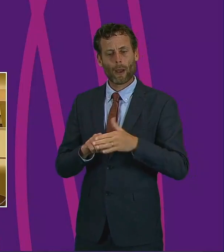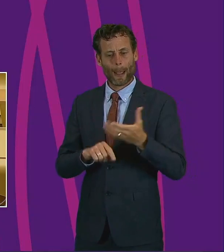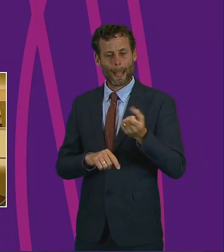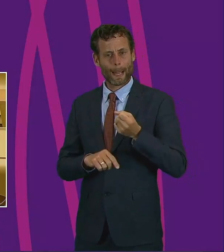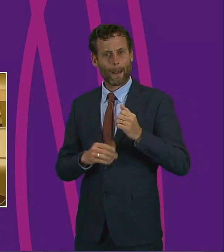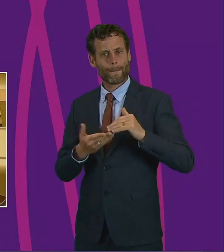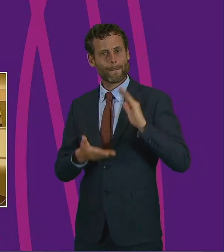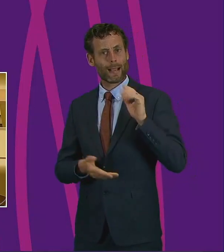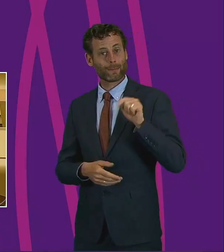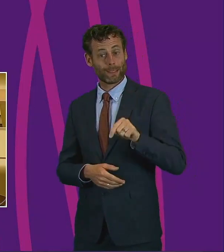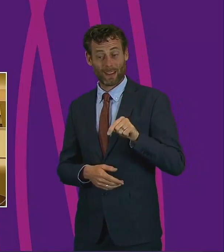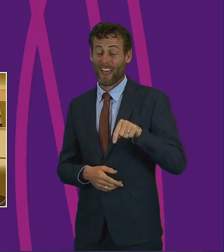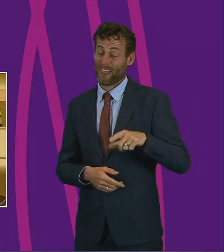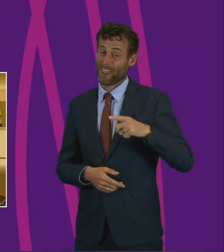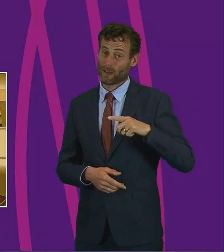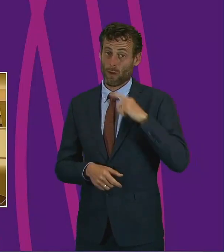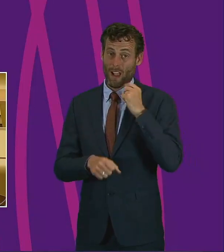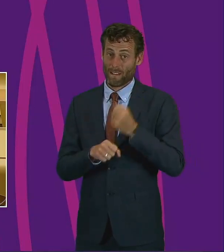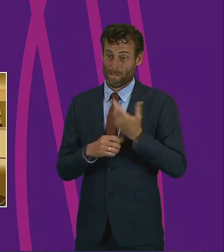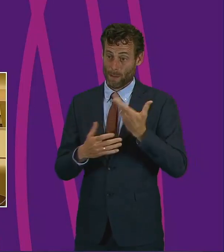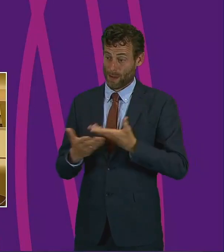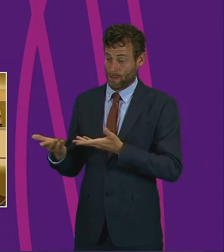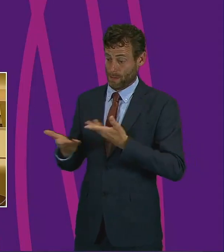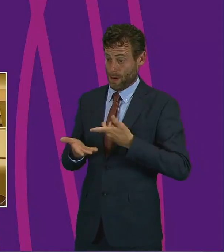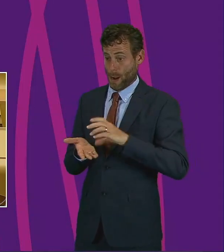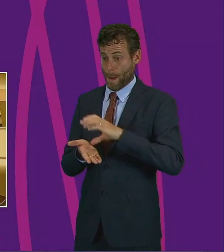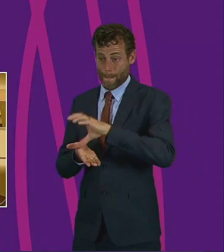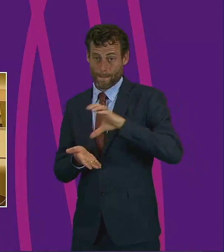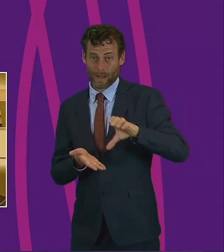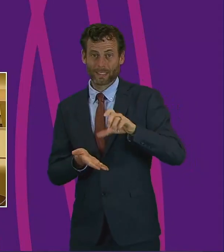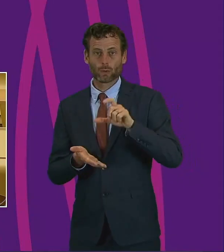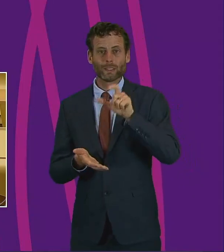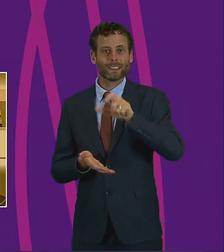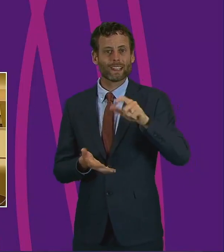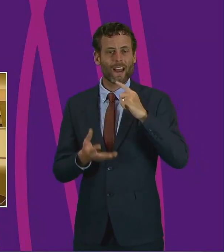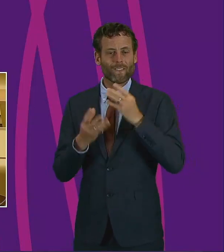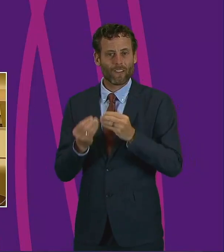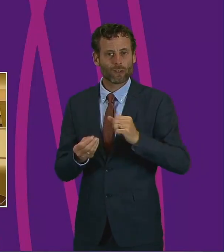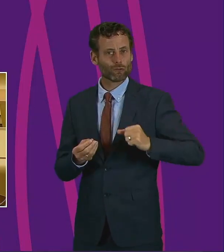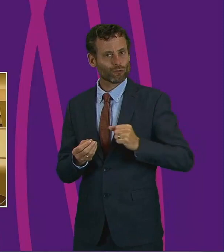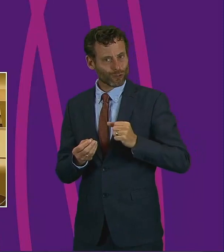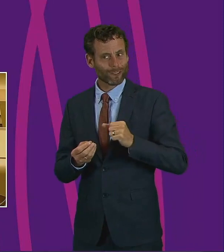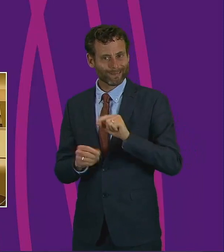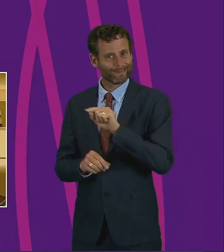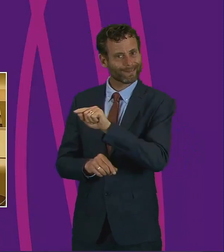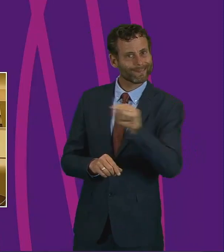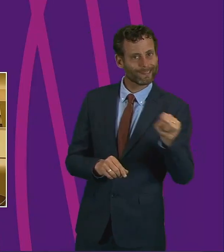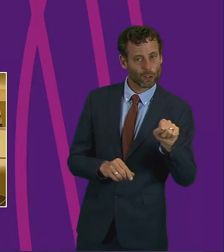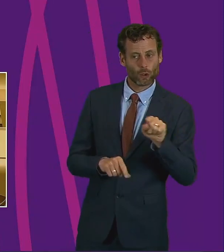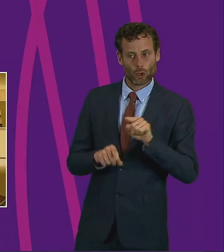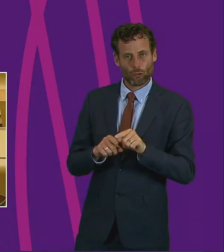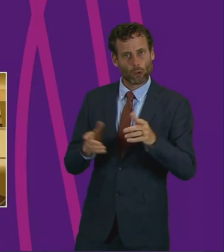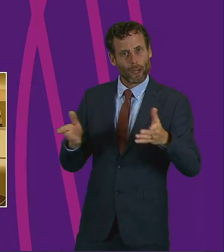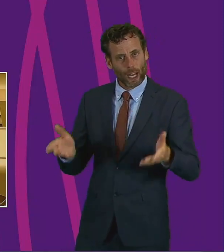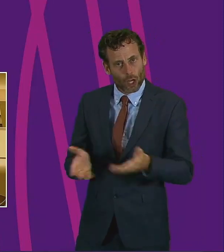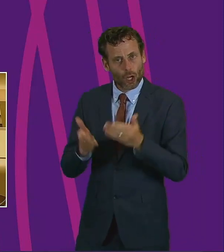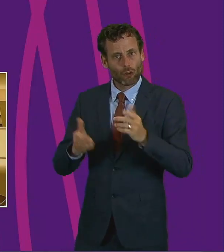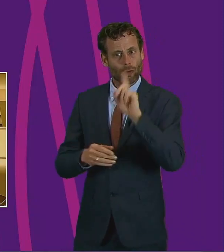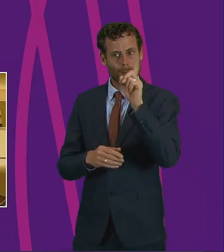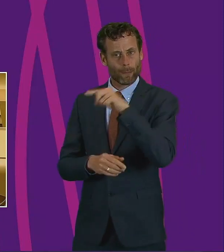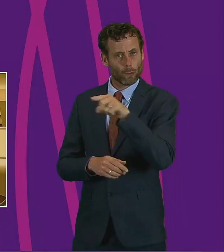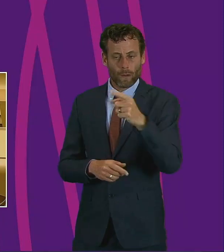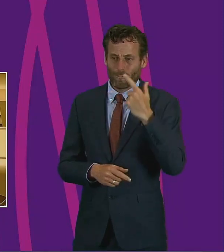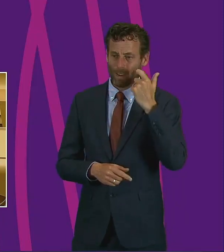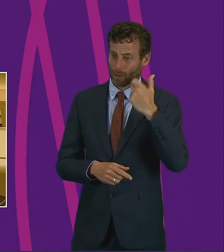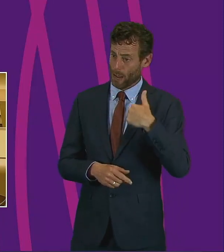and that's why the government has been giving money to citizens of by Scotland, amongst others, to encourage people to find out what they are